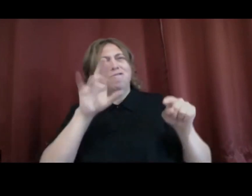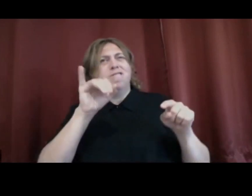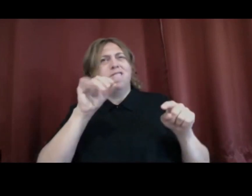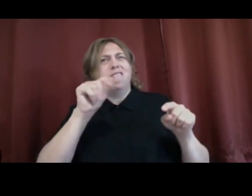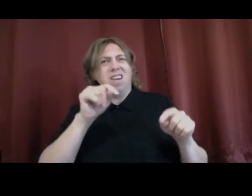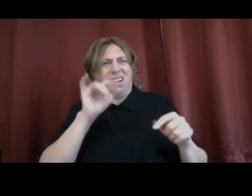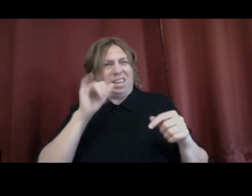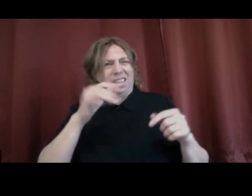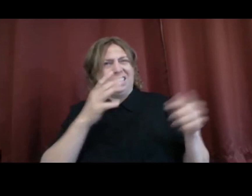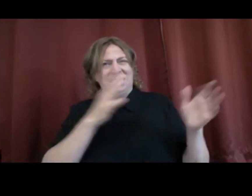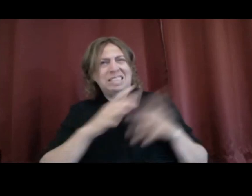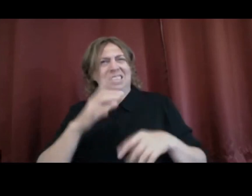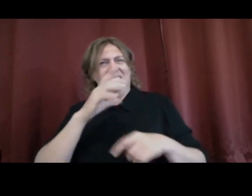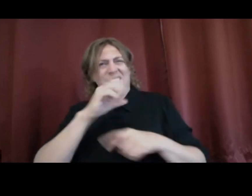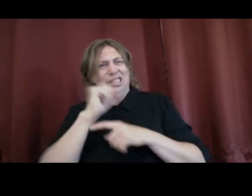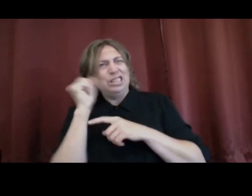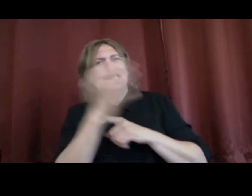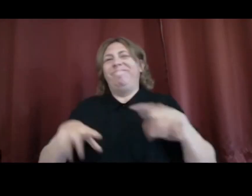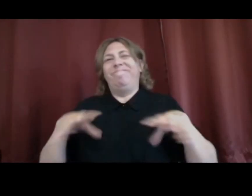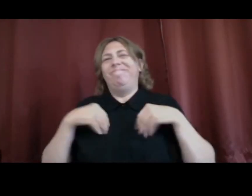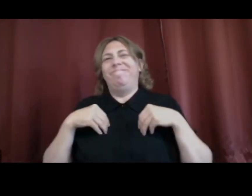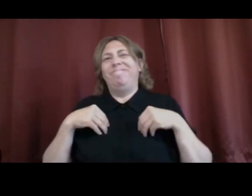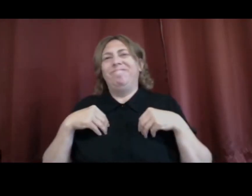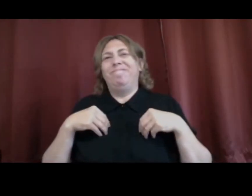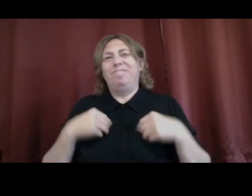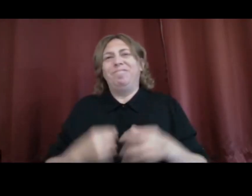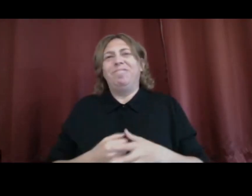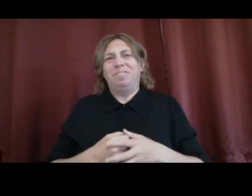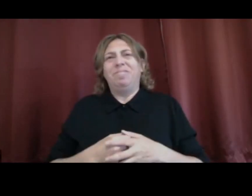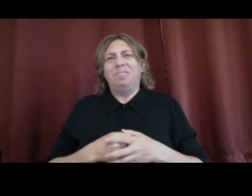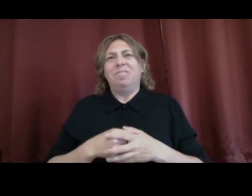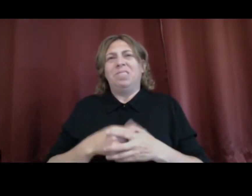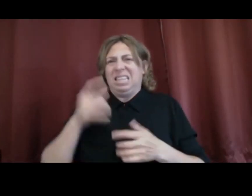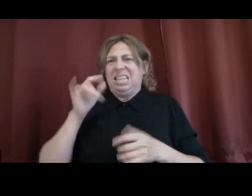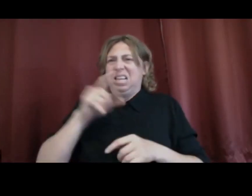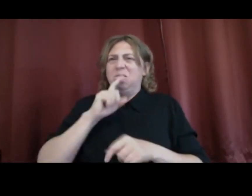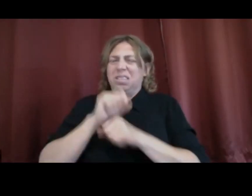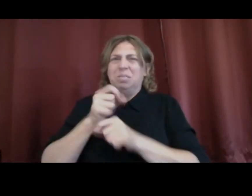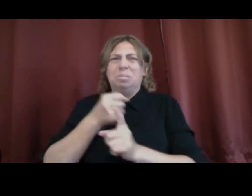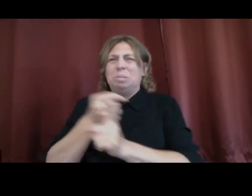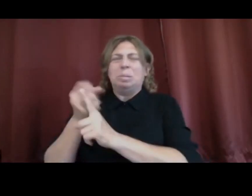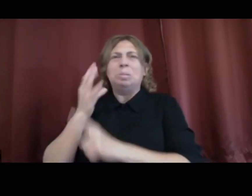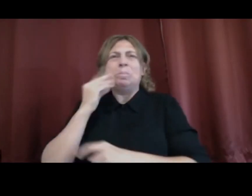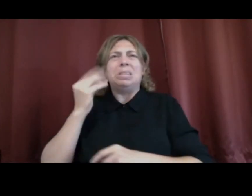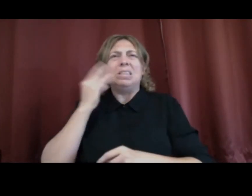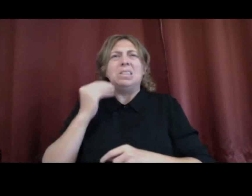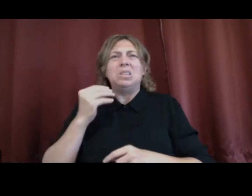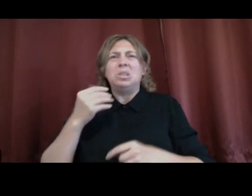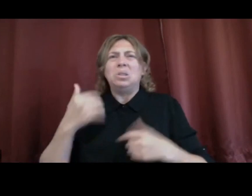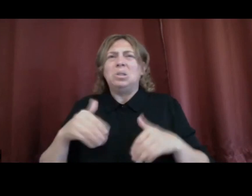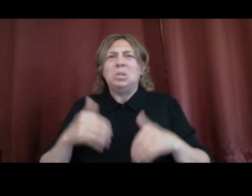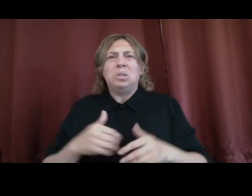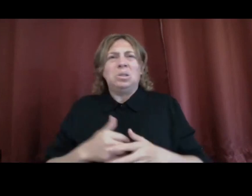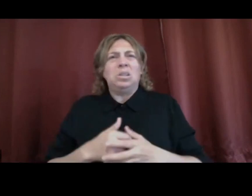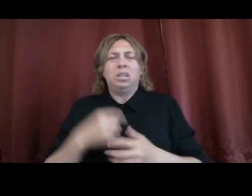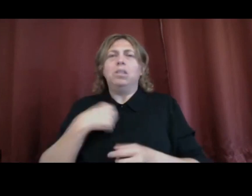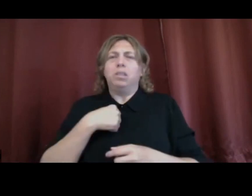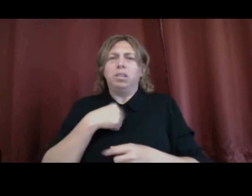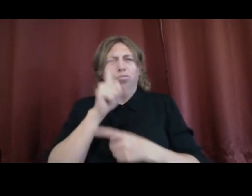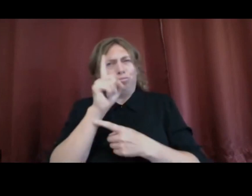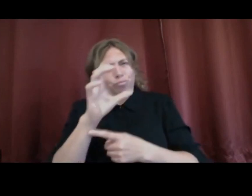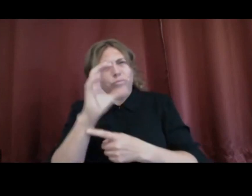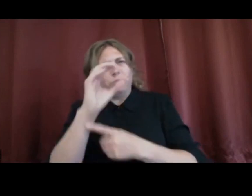and I feel that lives hang in the balance. I am 100% for the movement, I'm 100% for